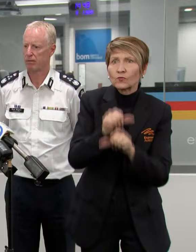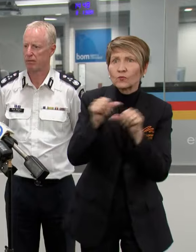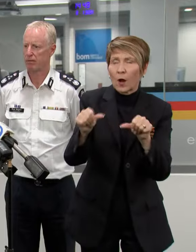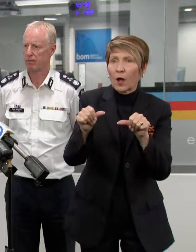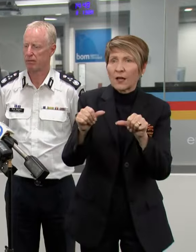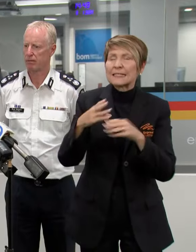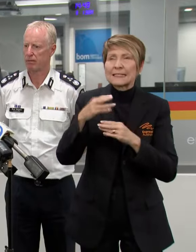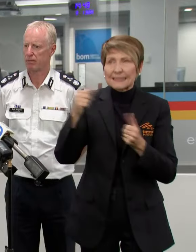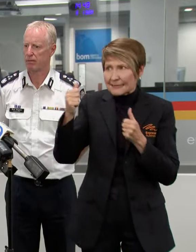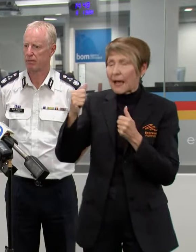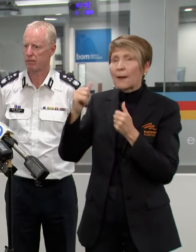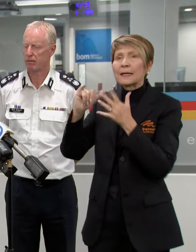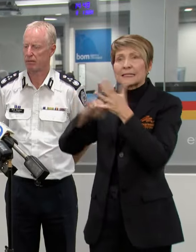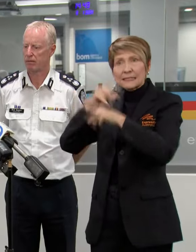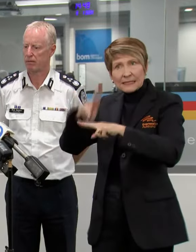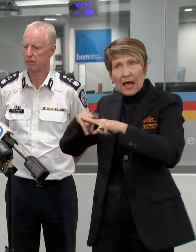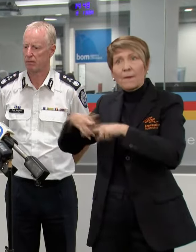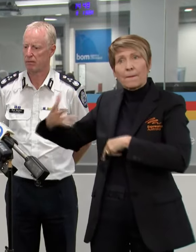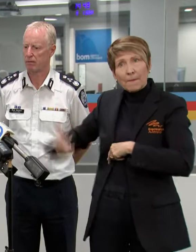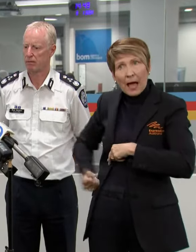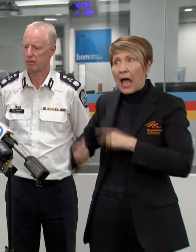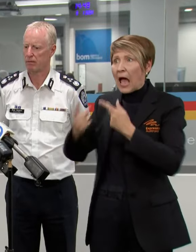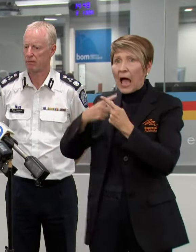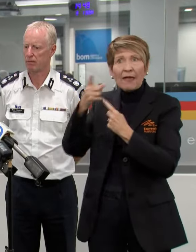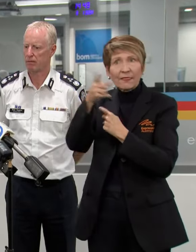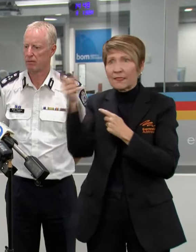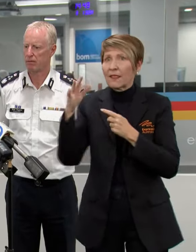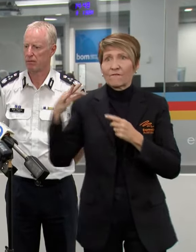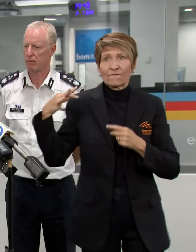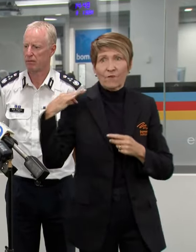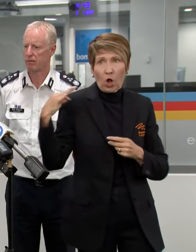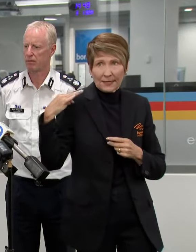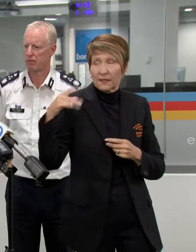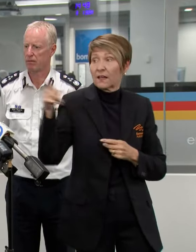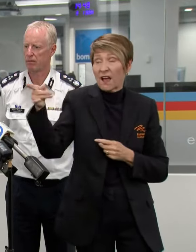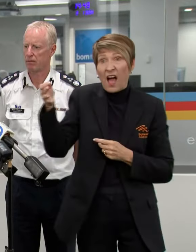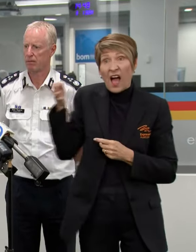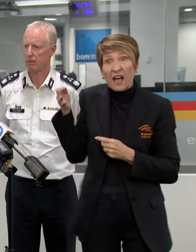staff. Do you know how many employees are out there at the moment? I don't have exact numbers at this time.